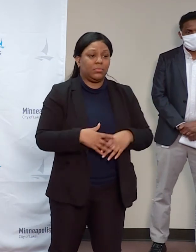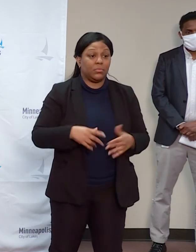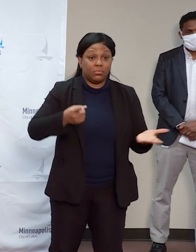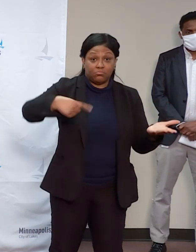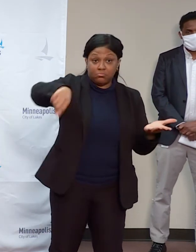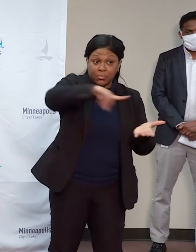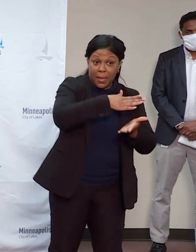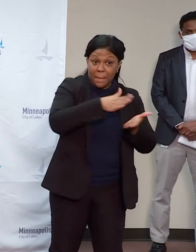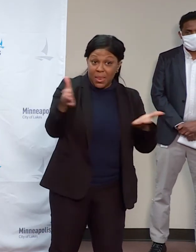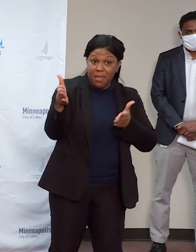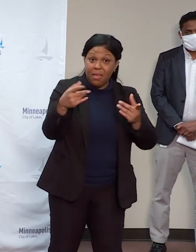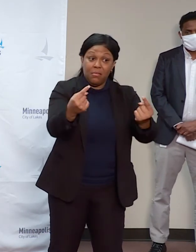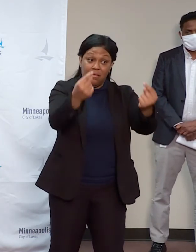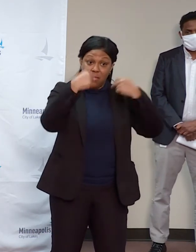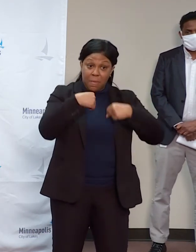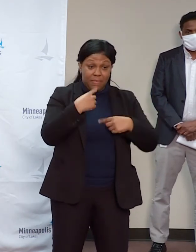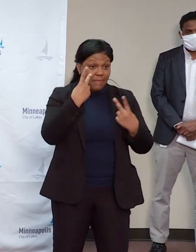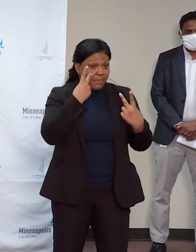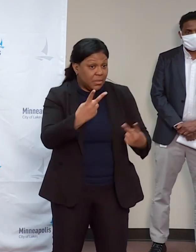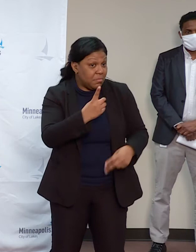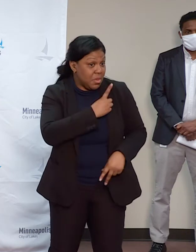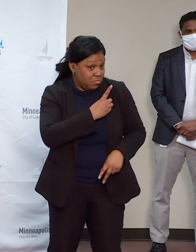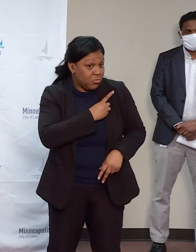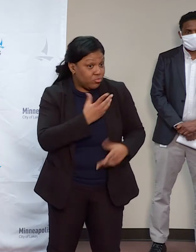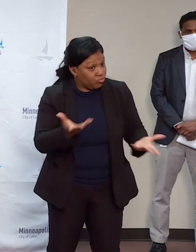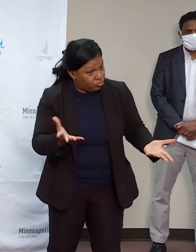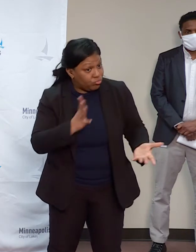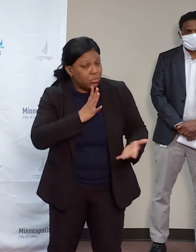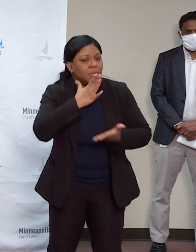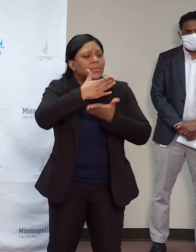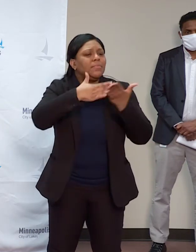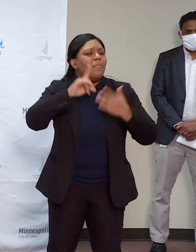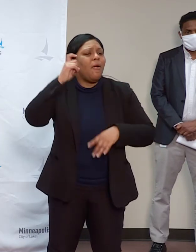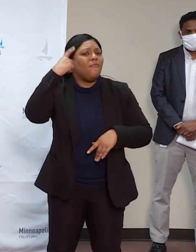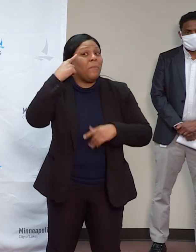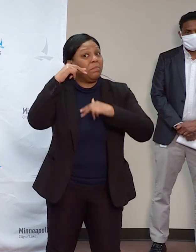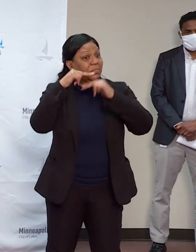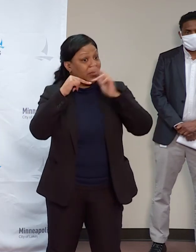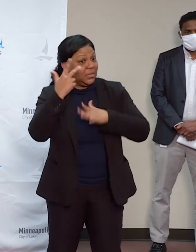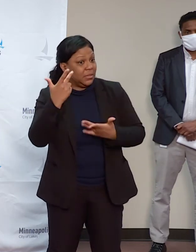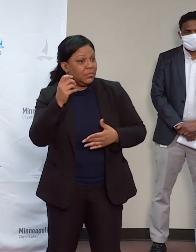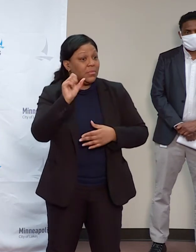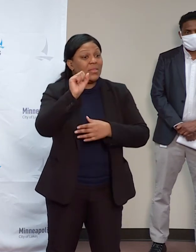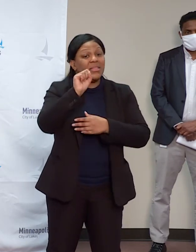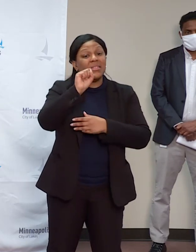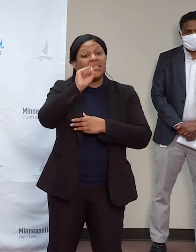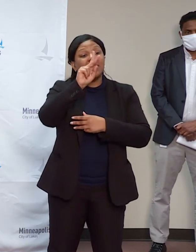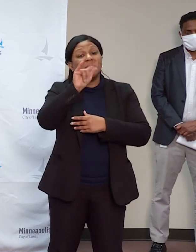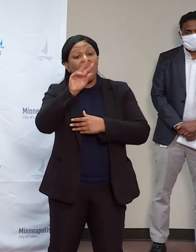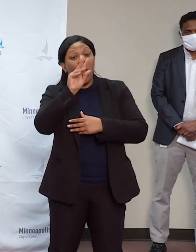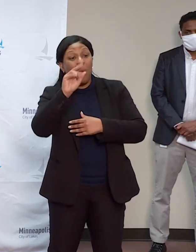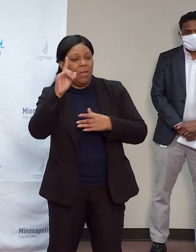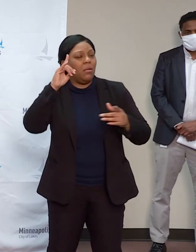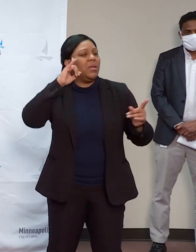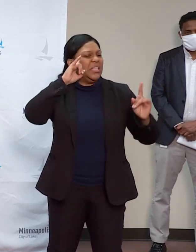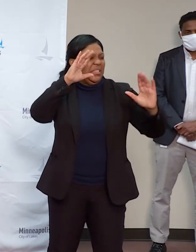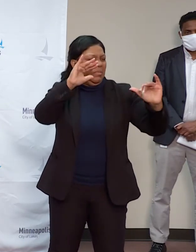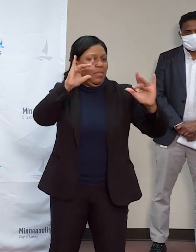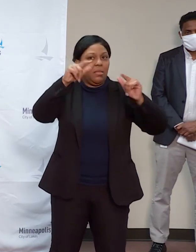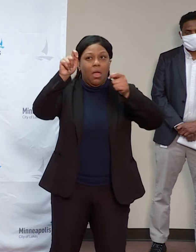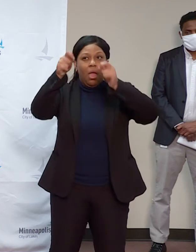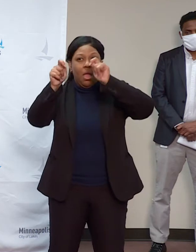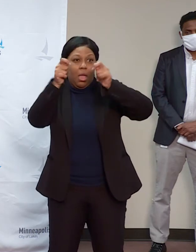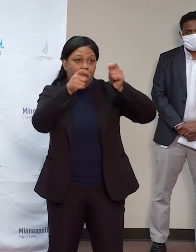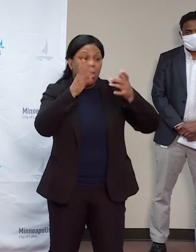access to some of the government buildings, as well as skyway and tunnel access changes, again, to Hennepin County and city buildings.